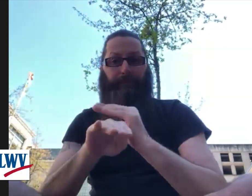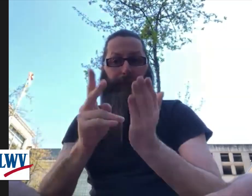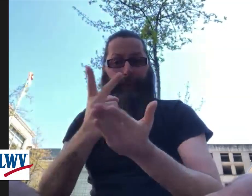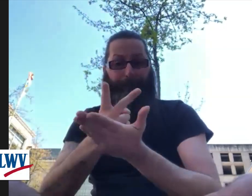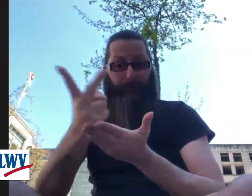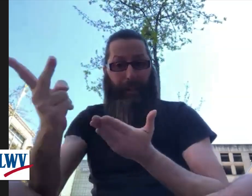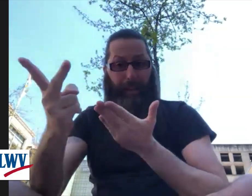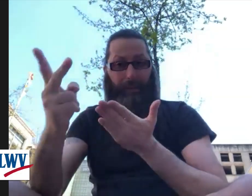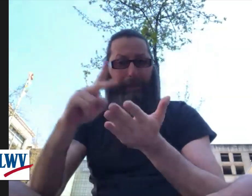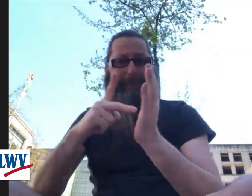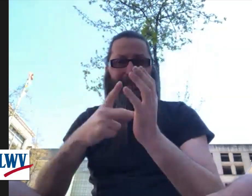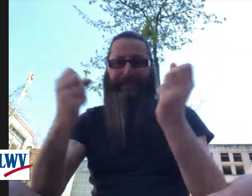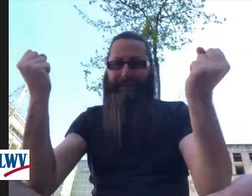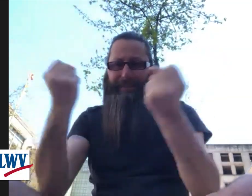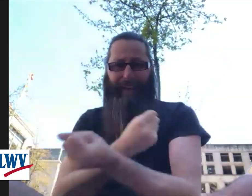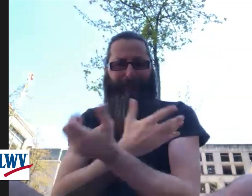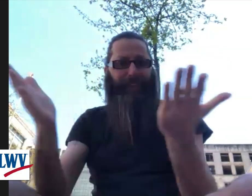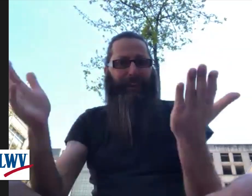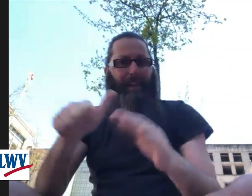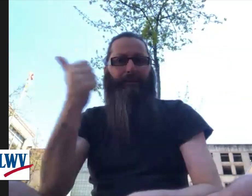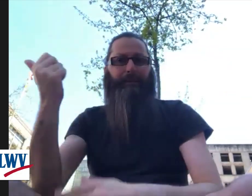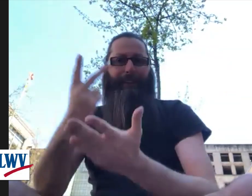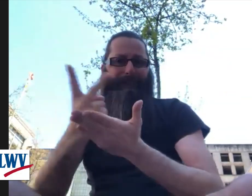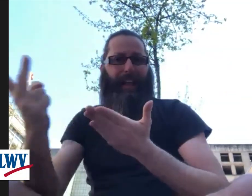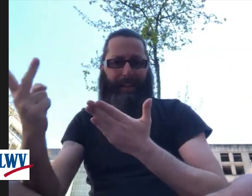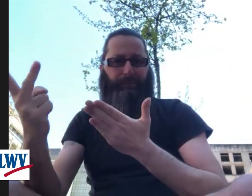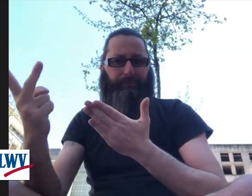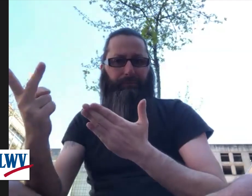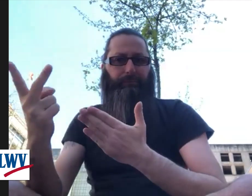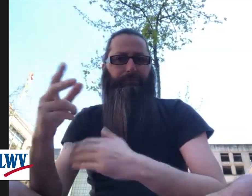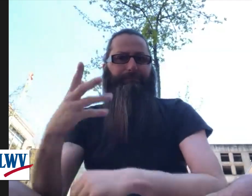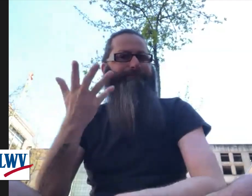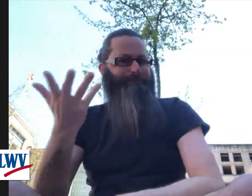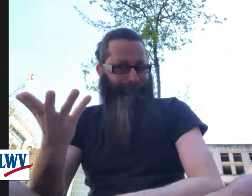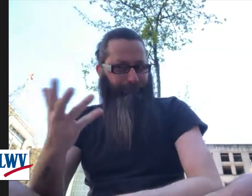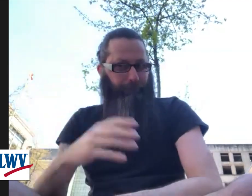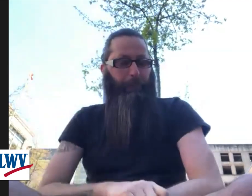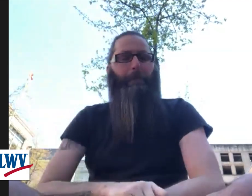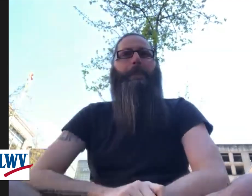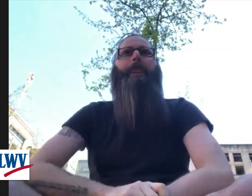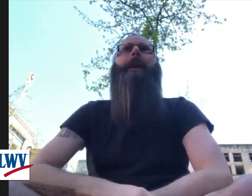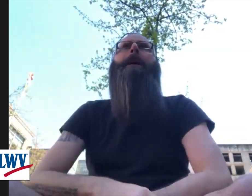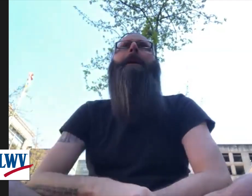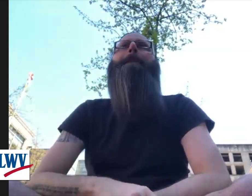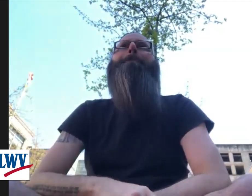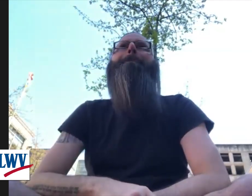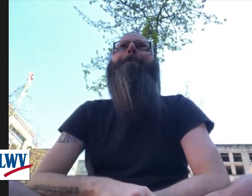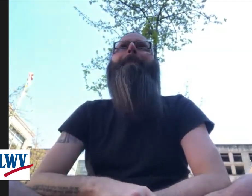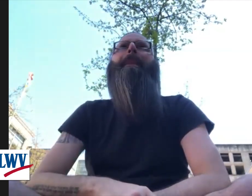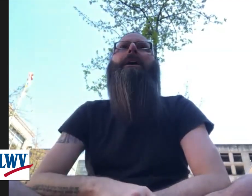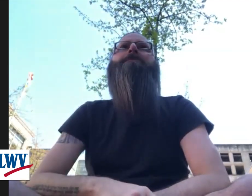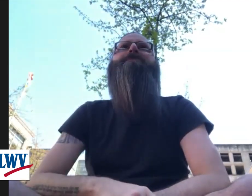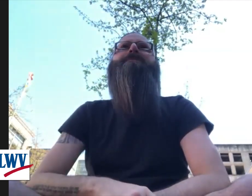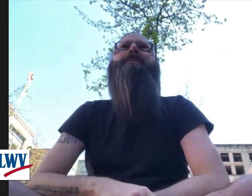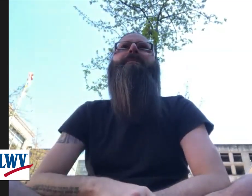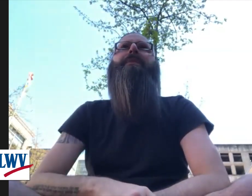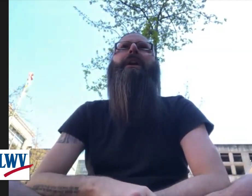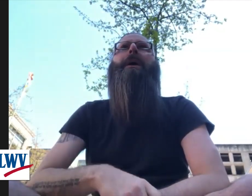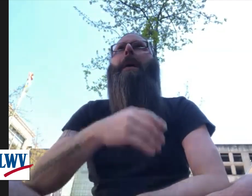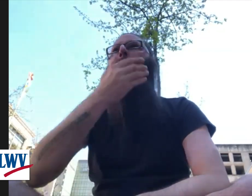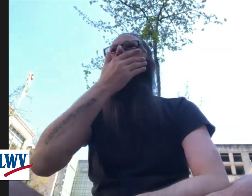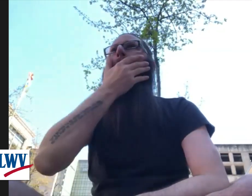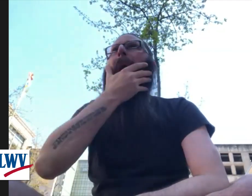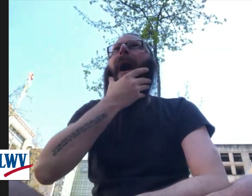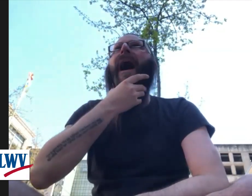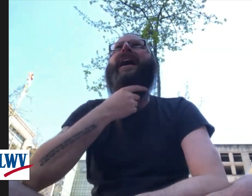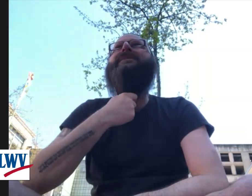Having that in one area means that we have accessibility to it. Right now, we don't have access to all of these things we need for a